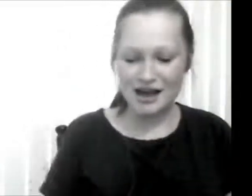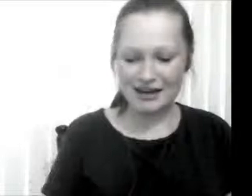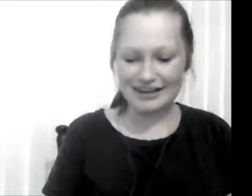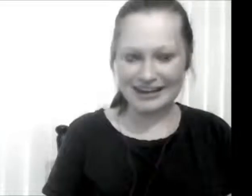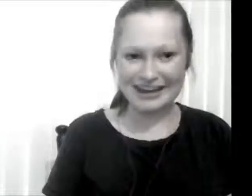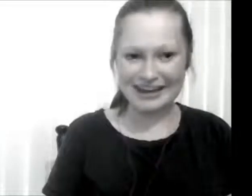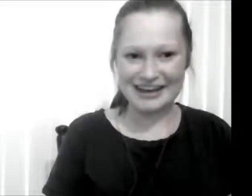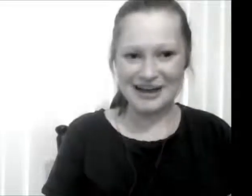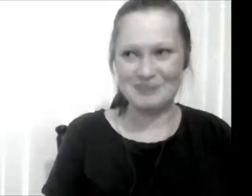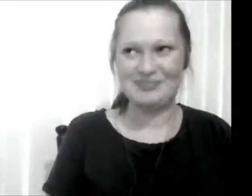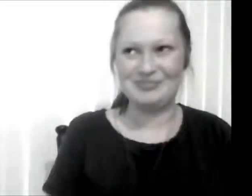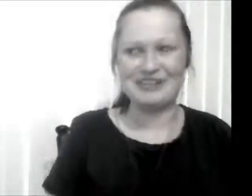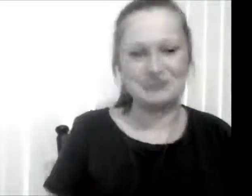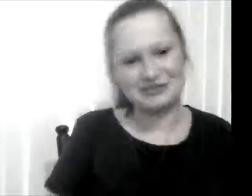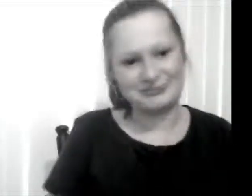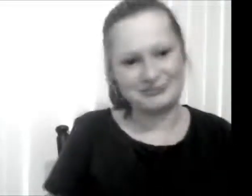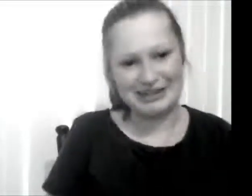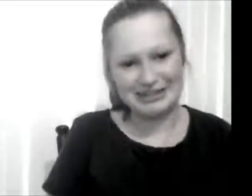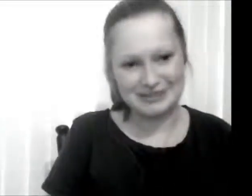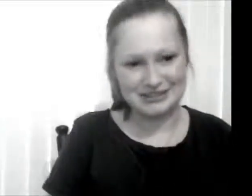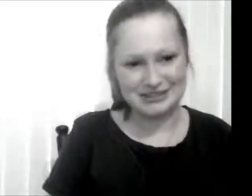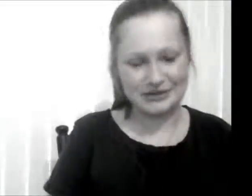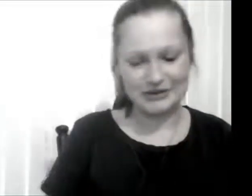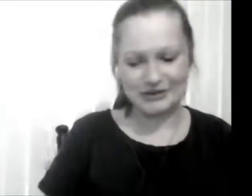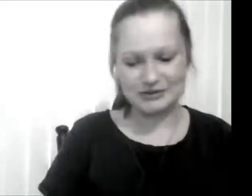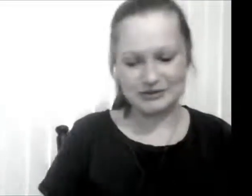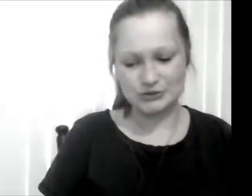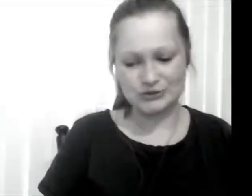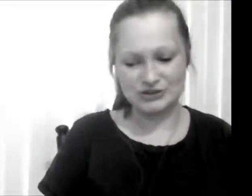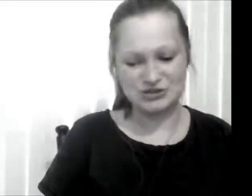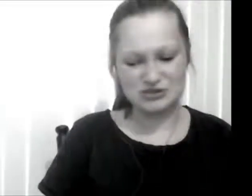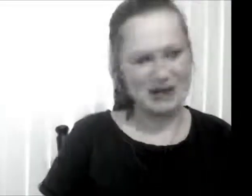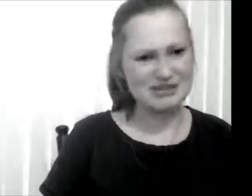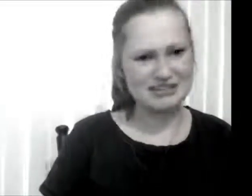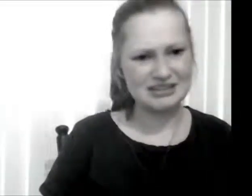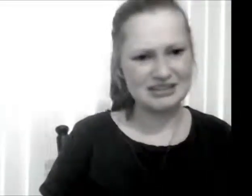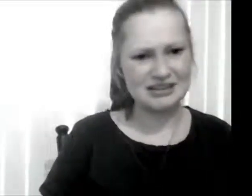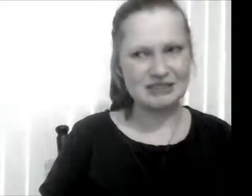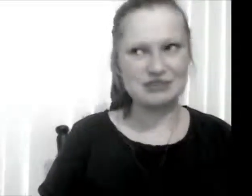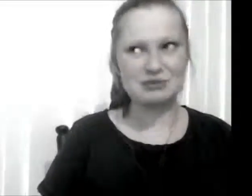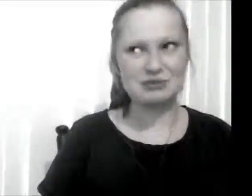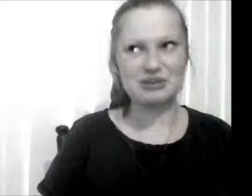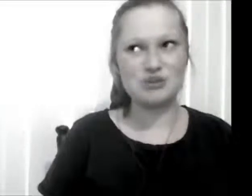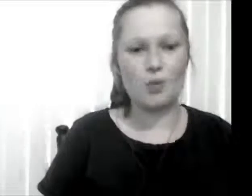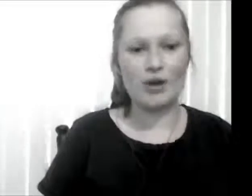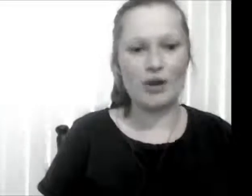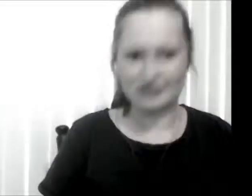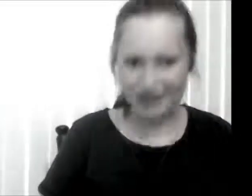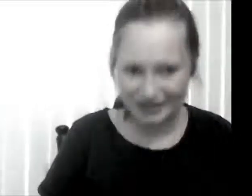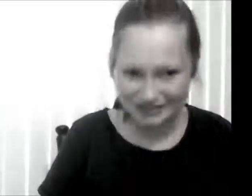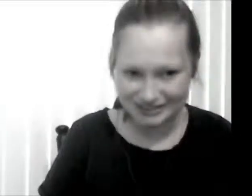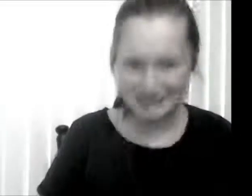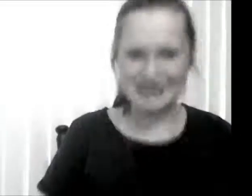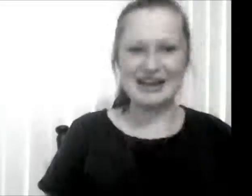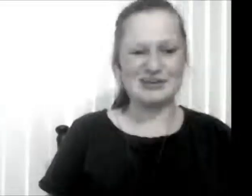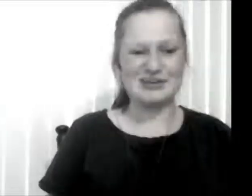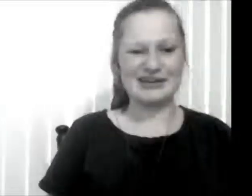Yeah um they've shortened my days a bit so I only do two hours which is pretty much one class and a bit.